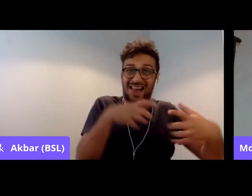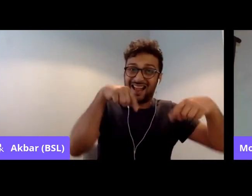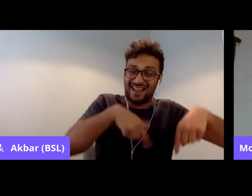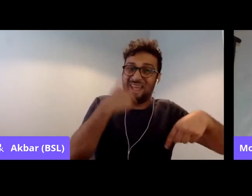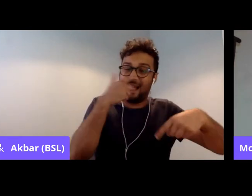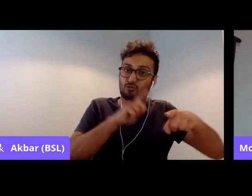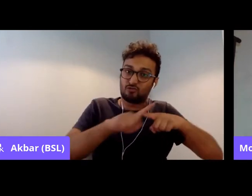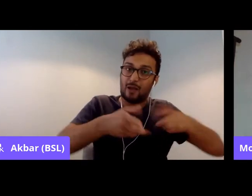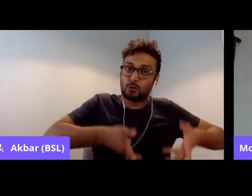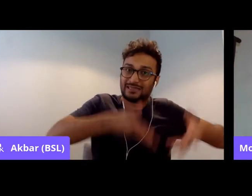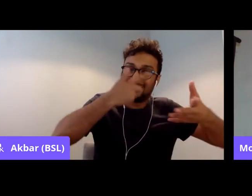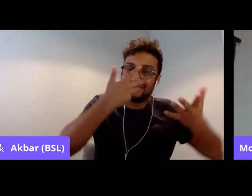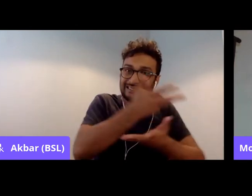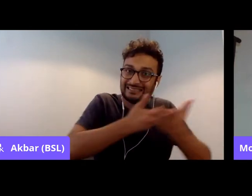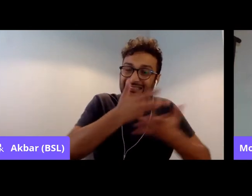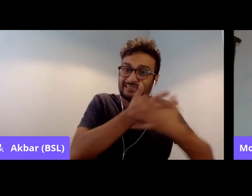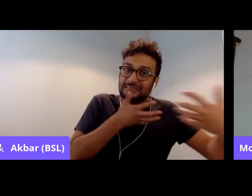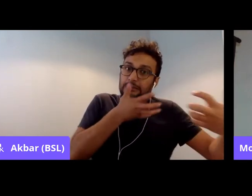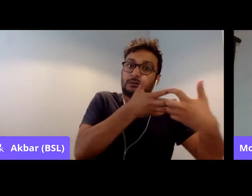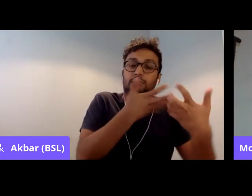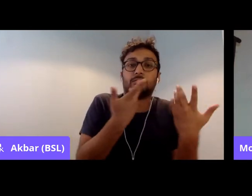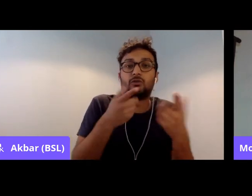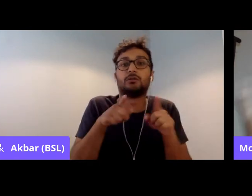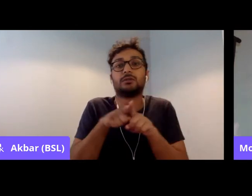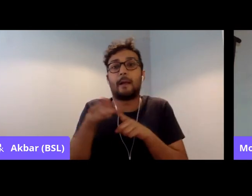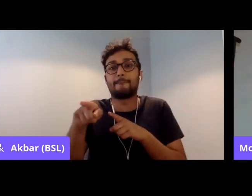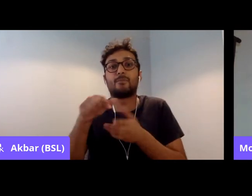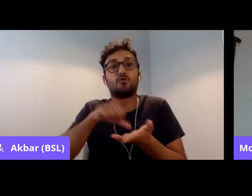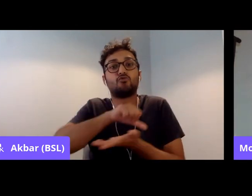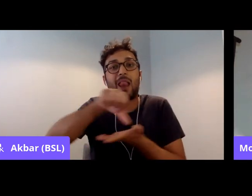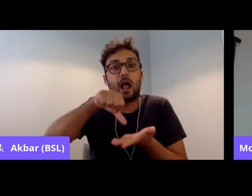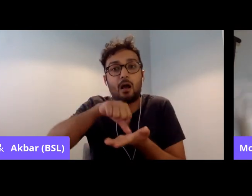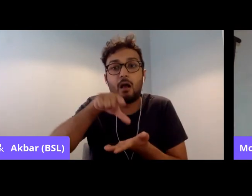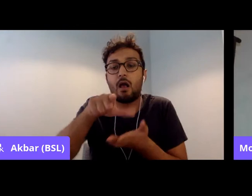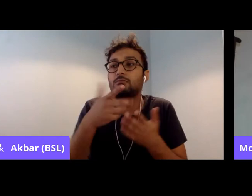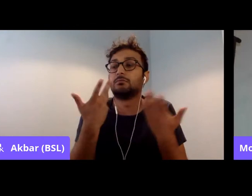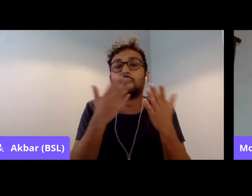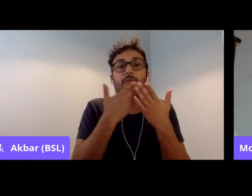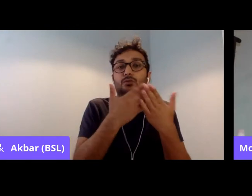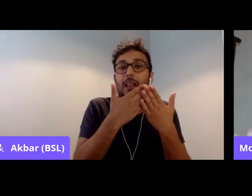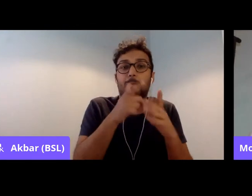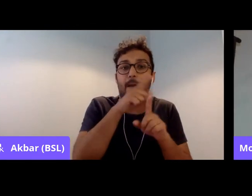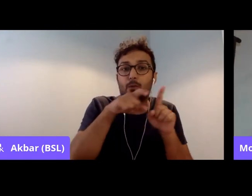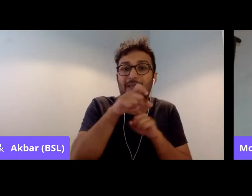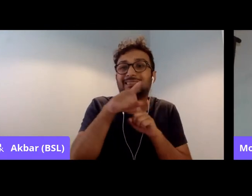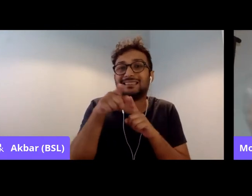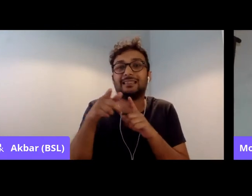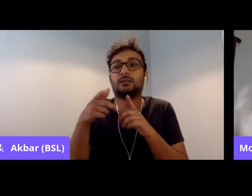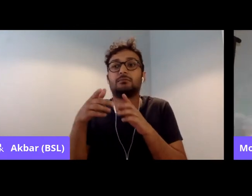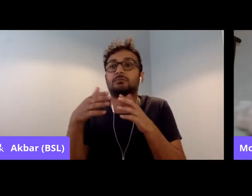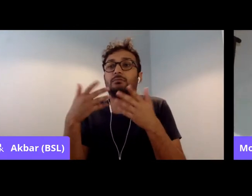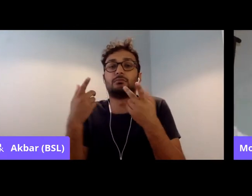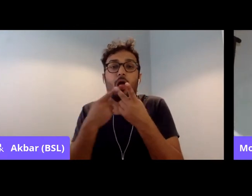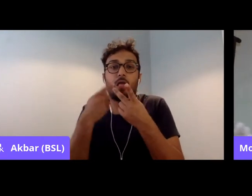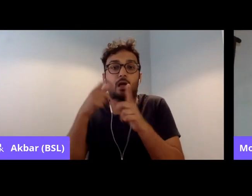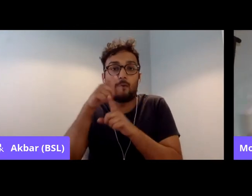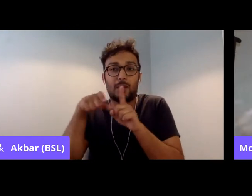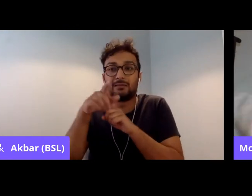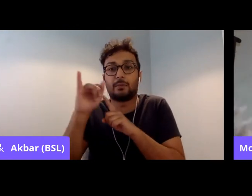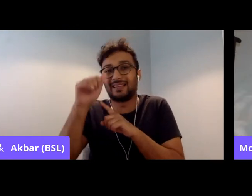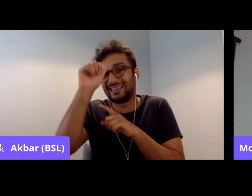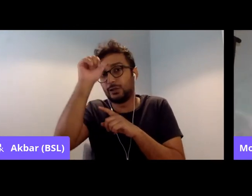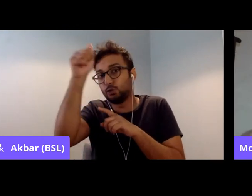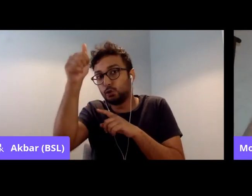the Sri Lankan diaspora, etc. Muslim communities and progressive communities who are, you know, maybe of Hindu